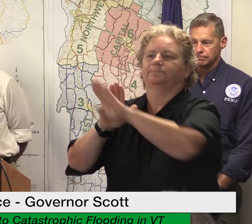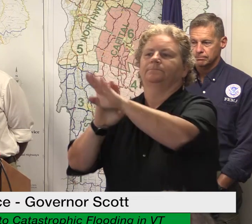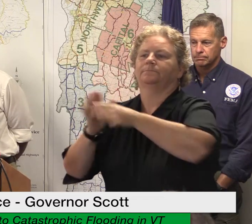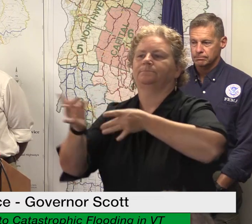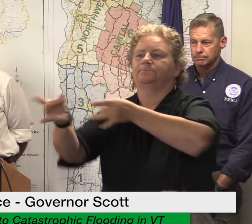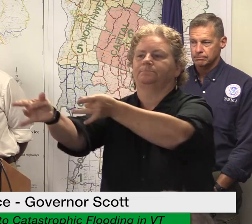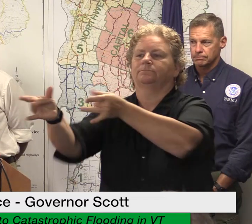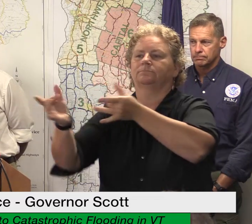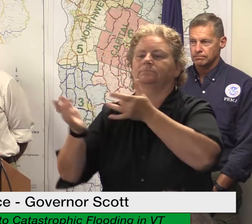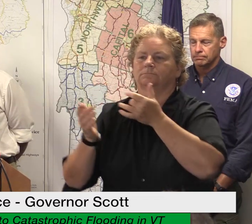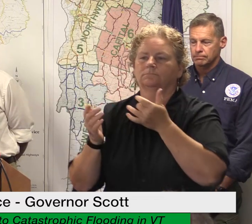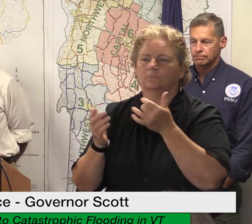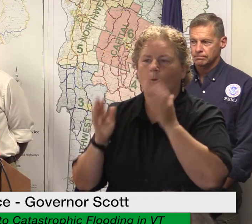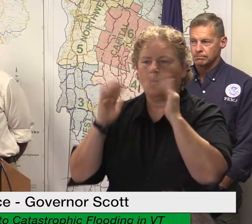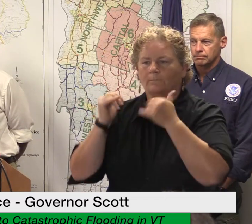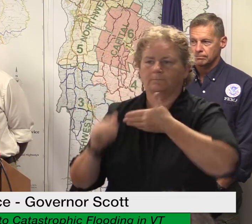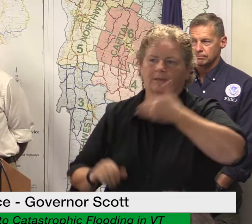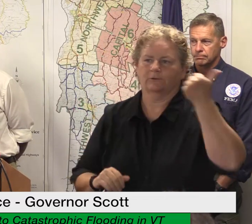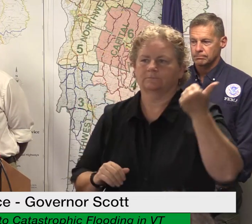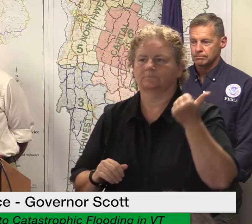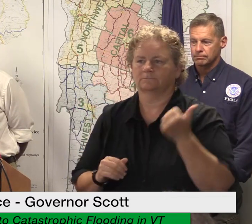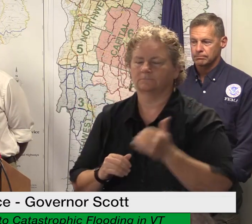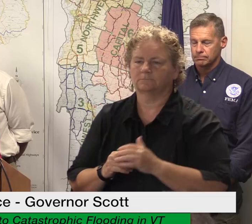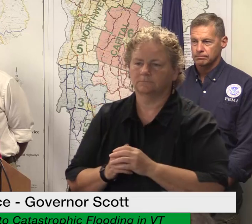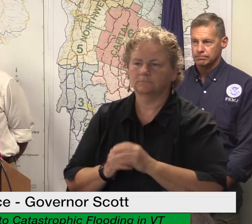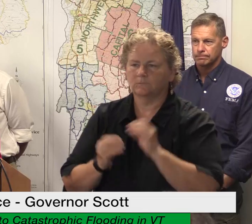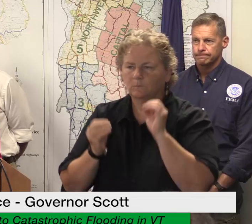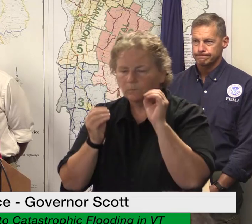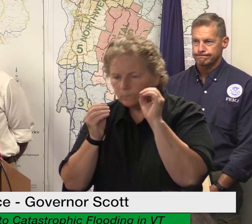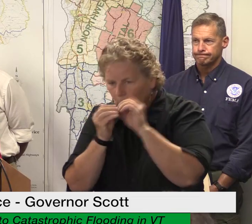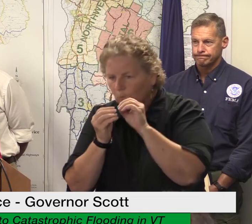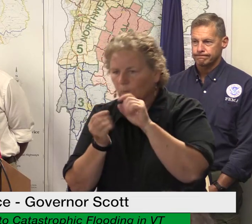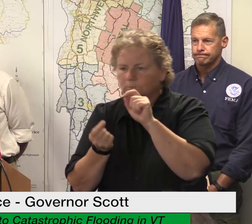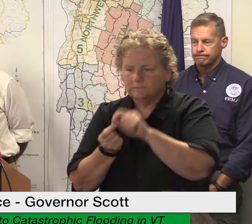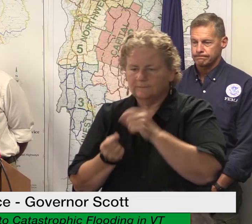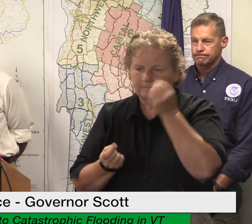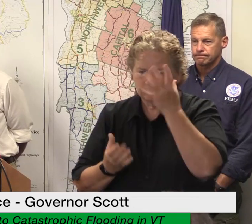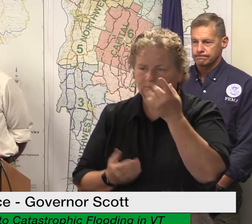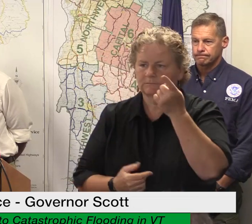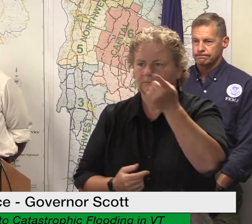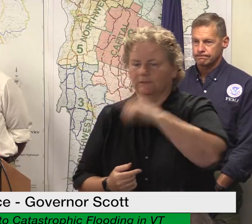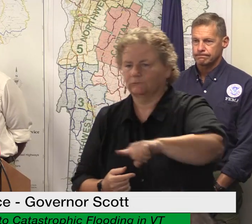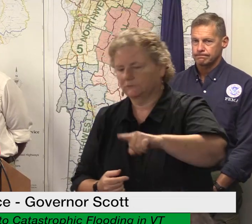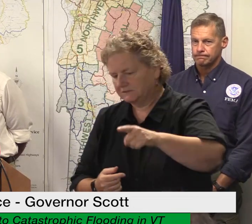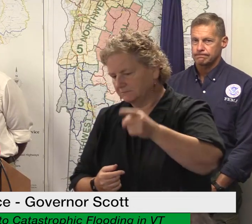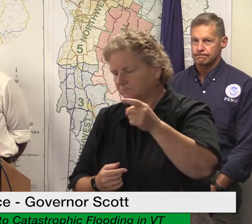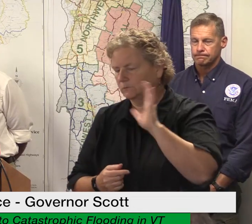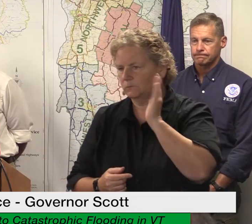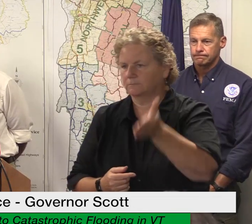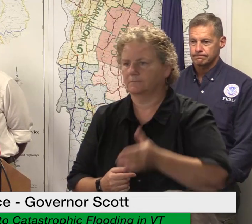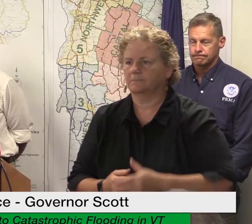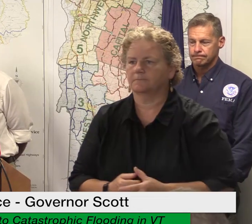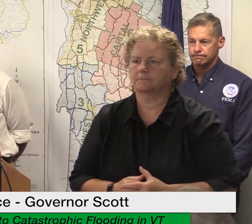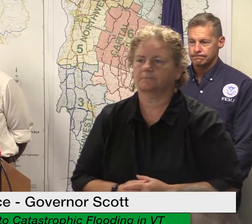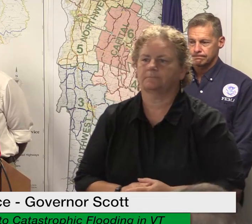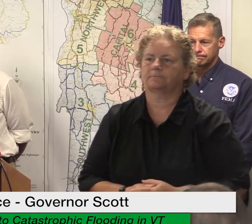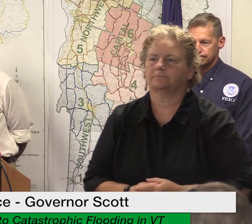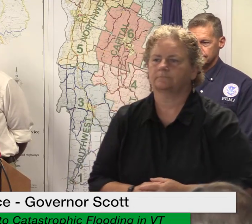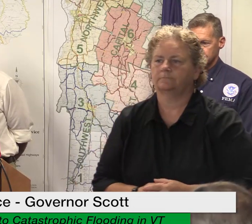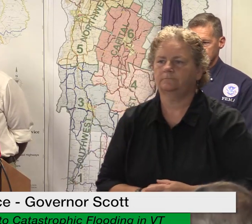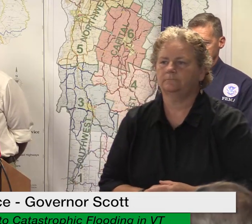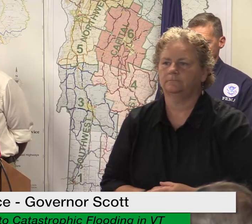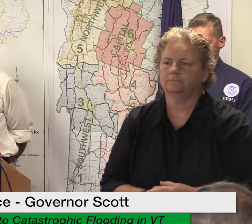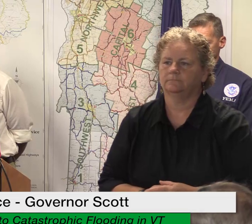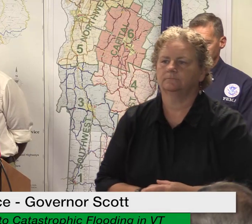announcement today so that businesses know that help is on the way from the state we'll update businesses